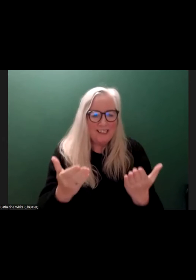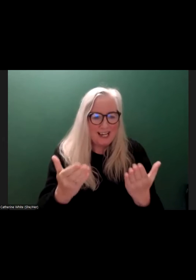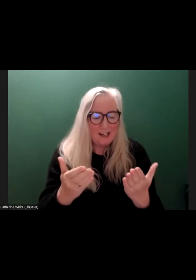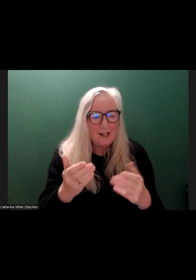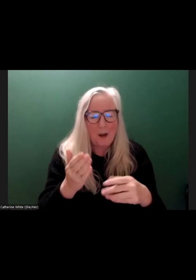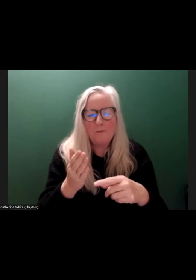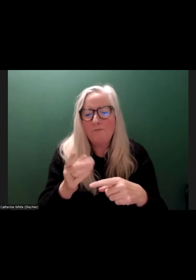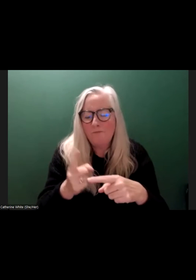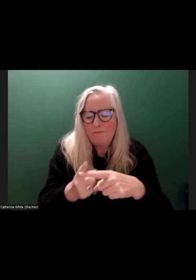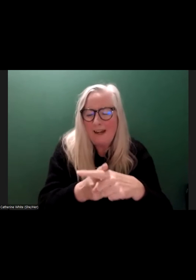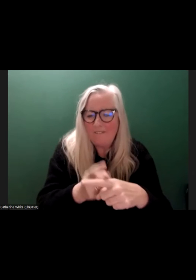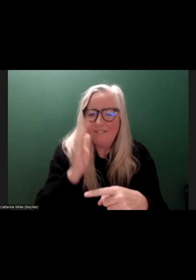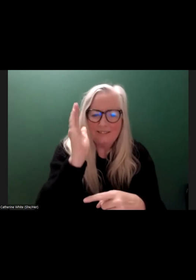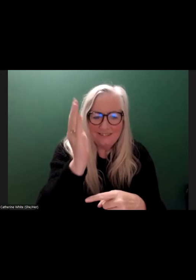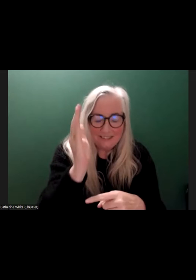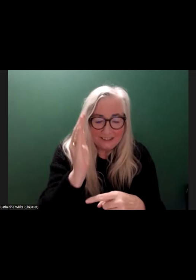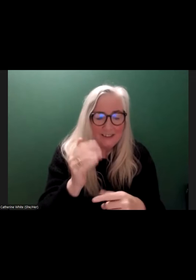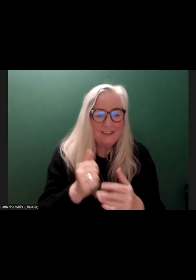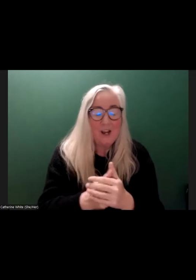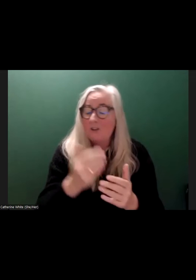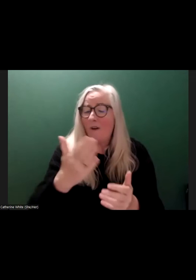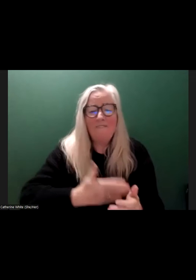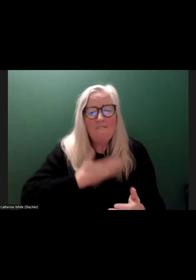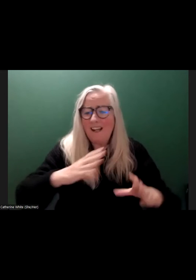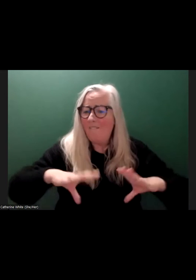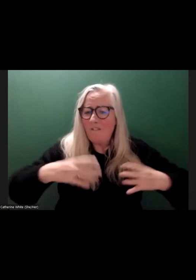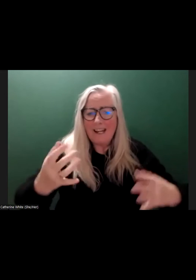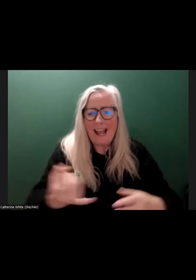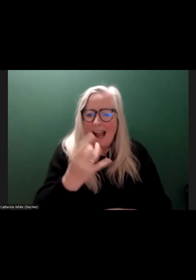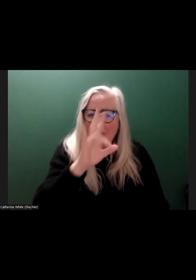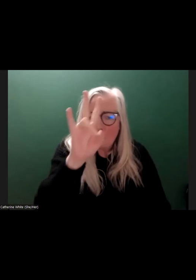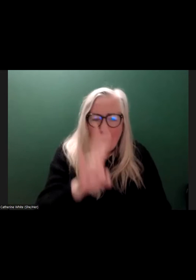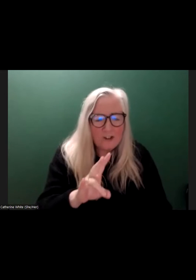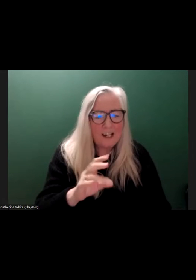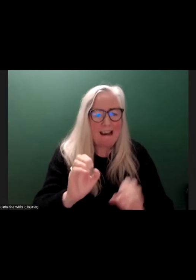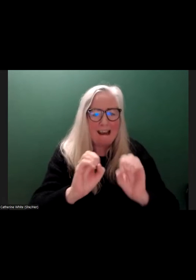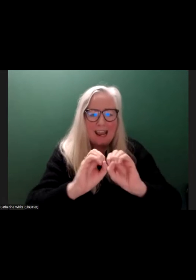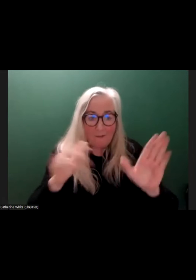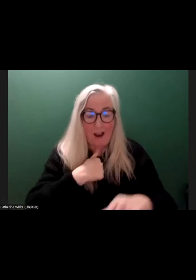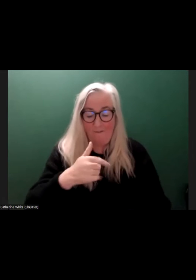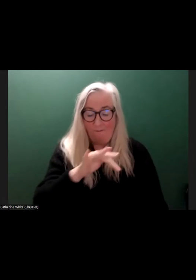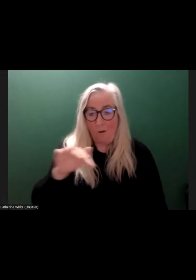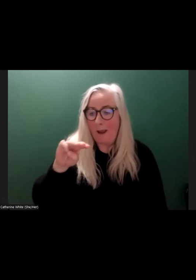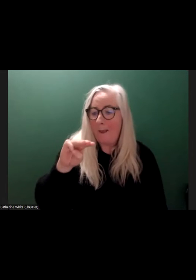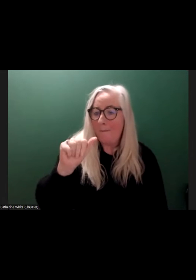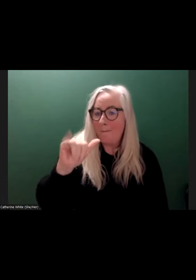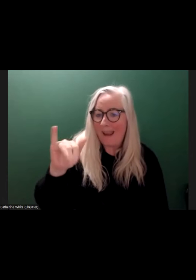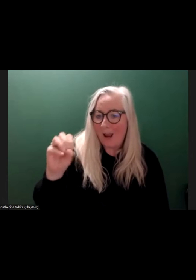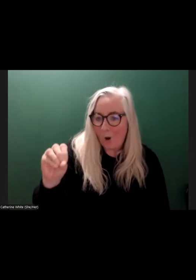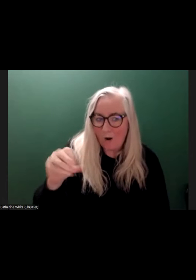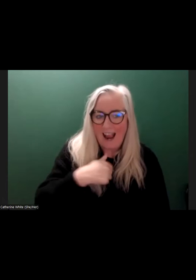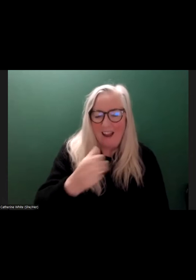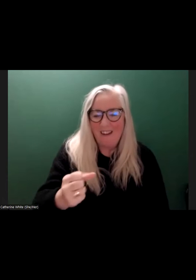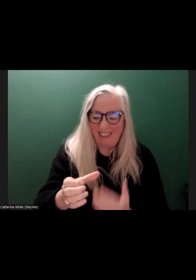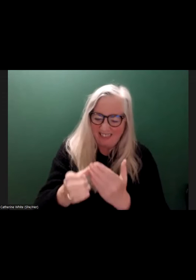talk is going to be about. And please feel free to ask me any questions or clarify anything. I'm from Mayo, so I have that big, thick